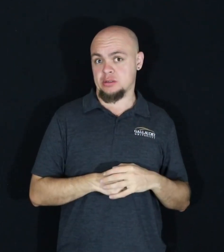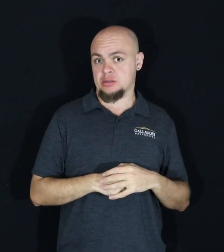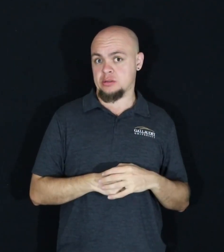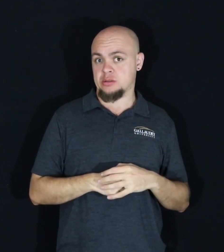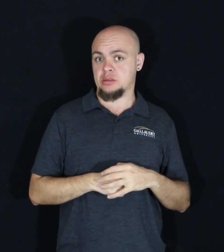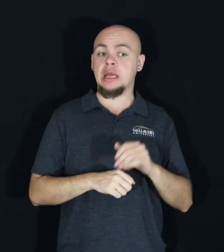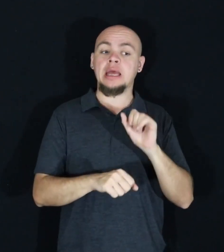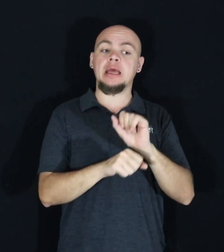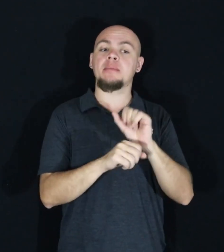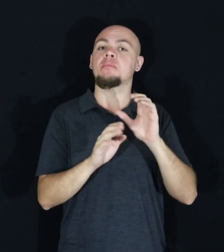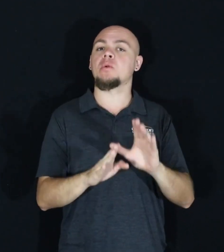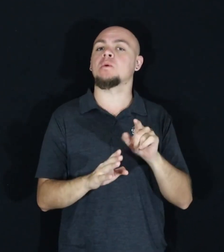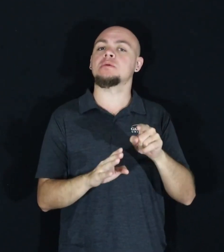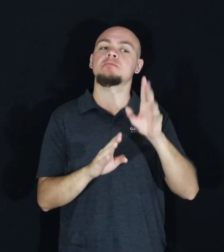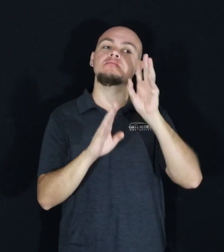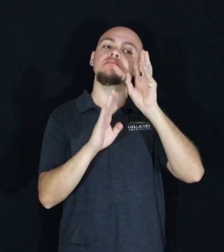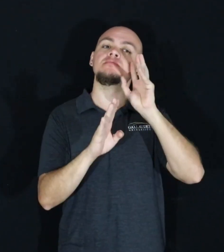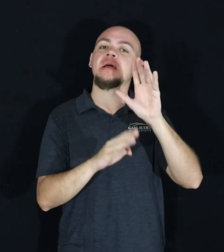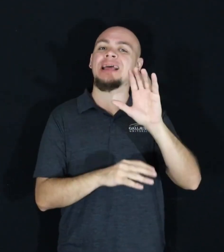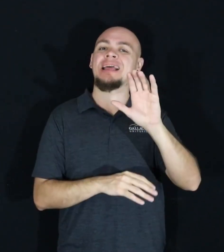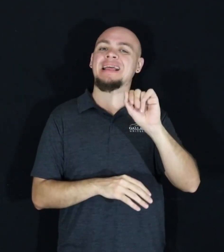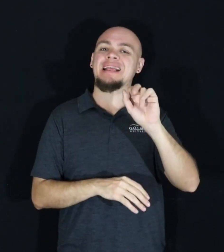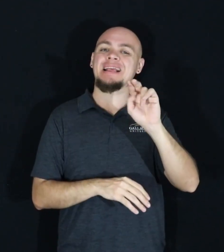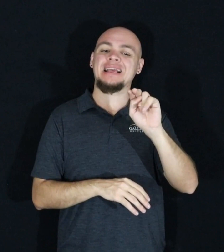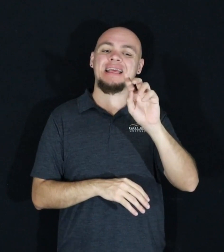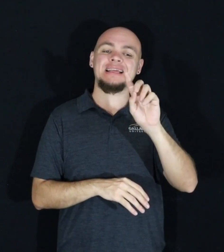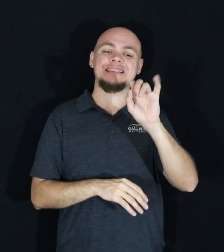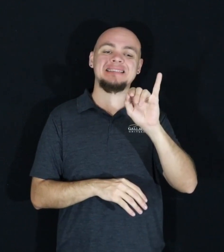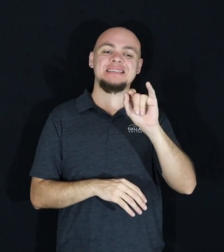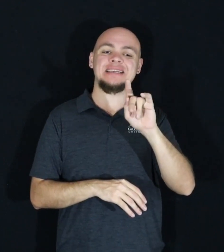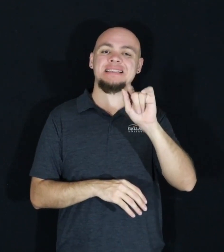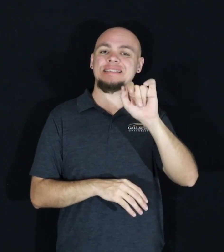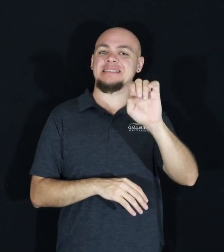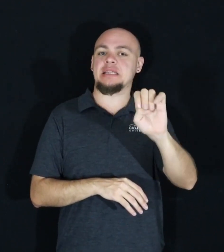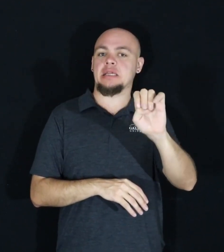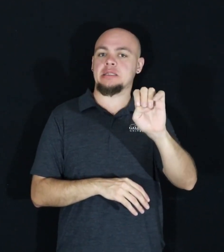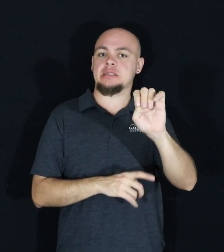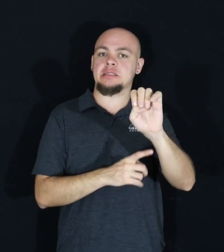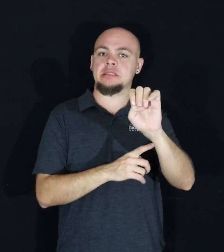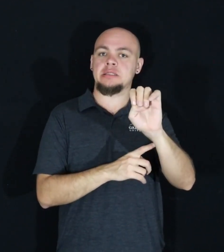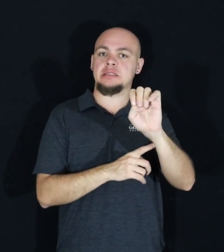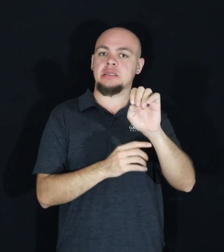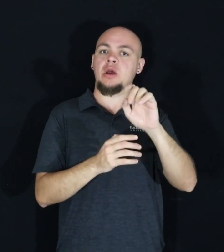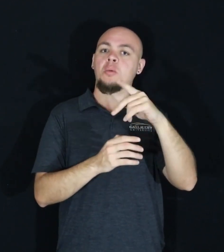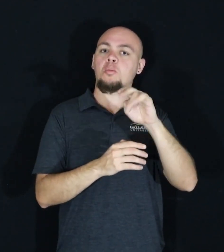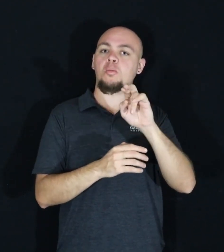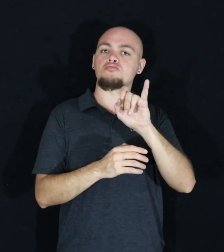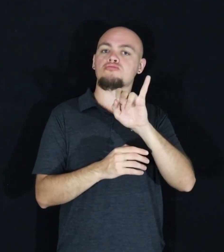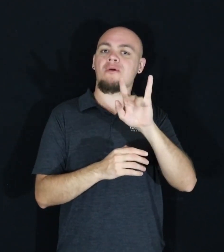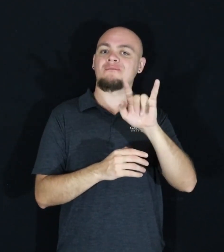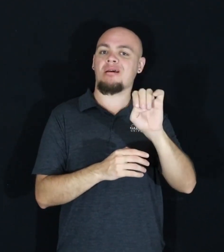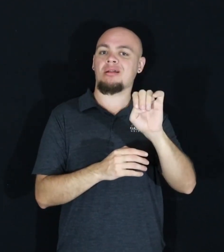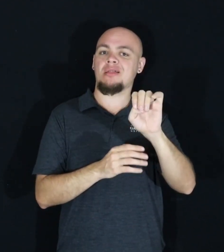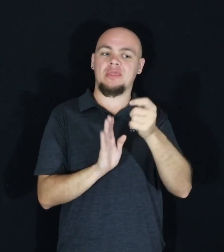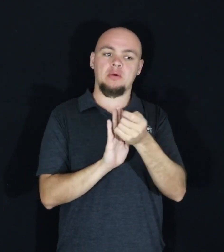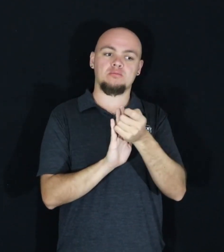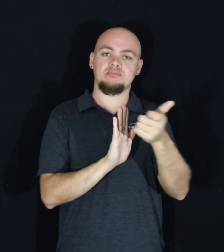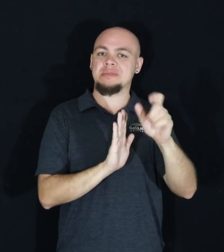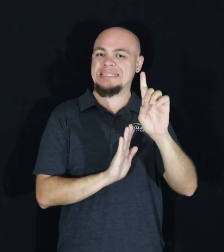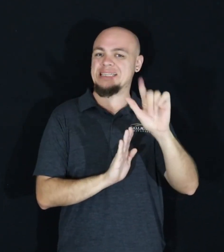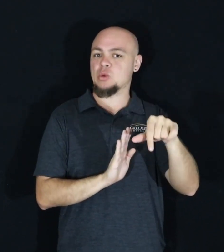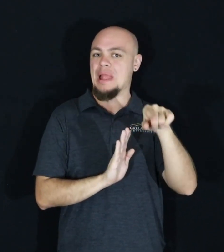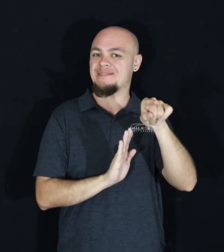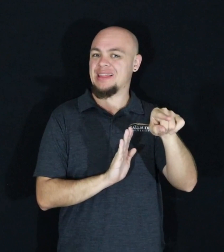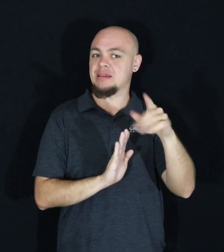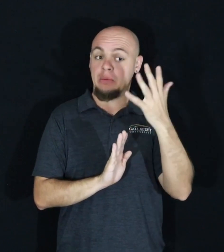Employers can create candidate profiles that immediately disqualify someone based on their background, even though